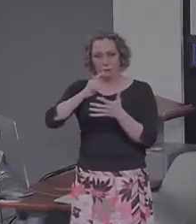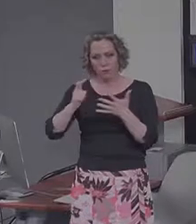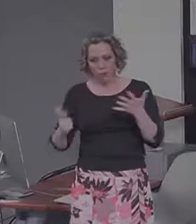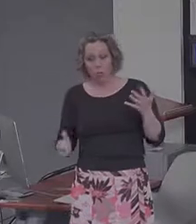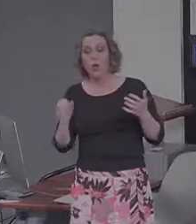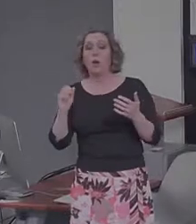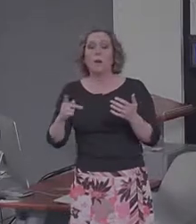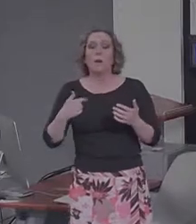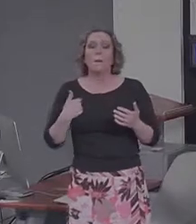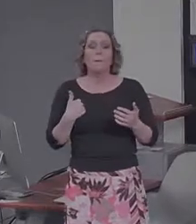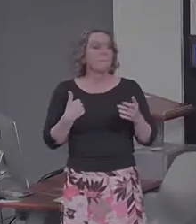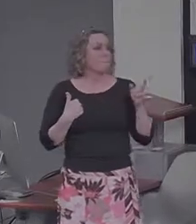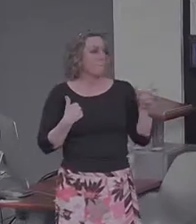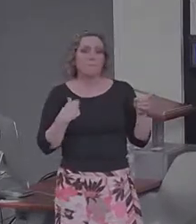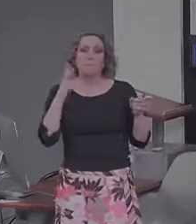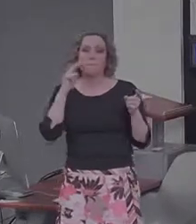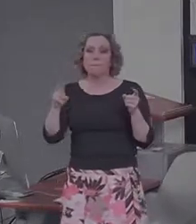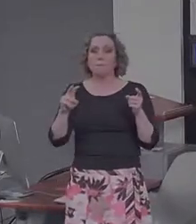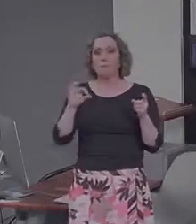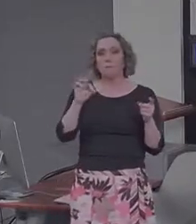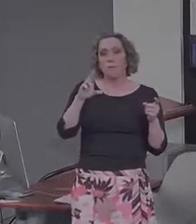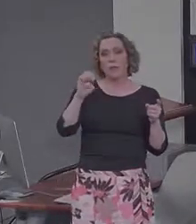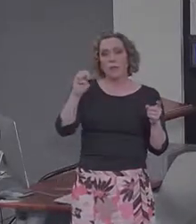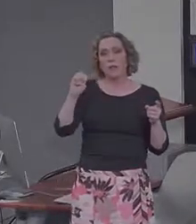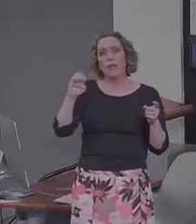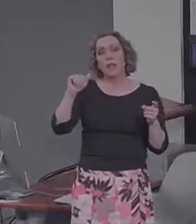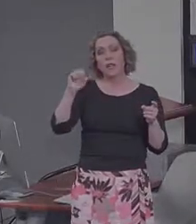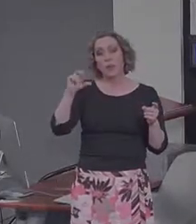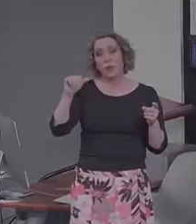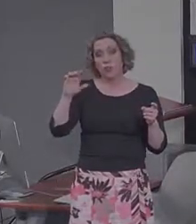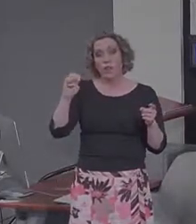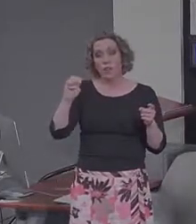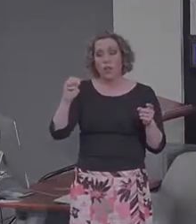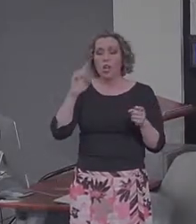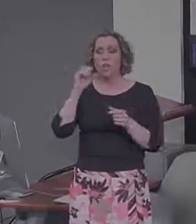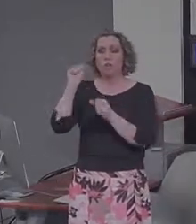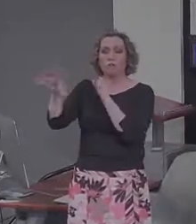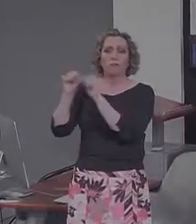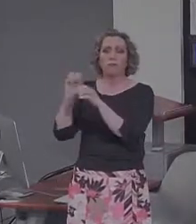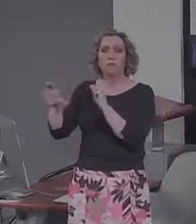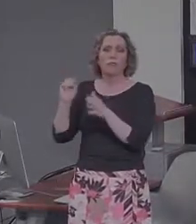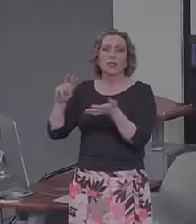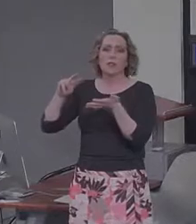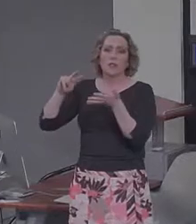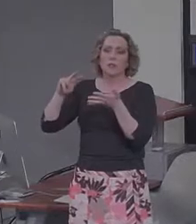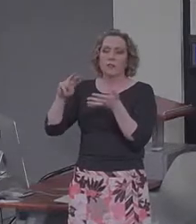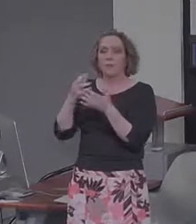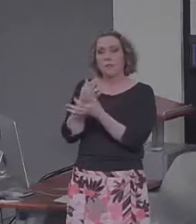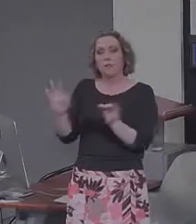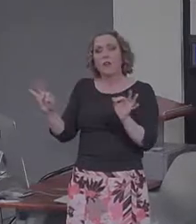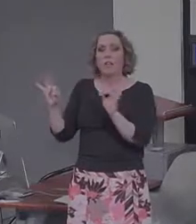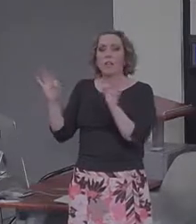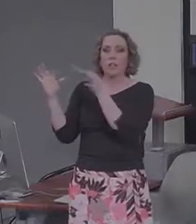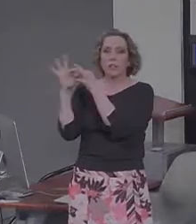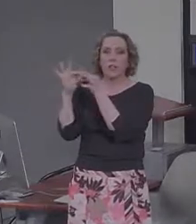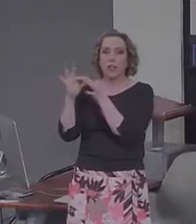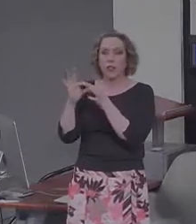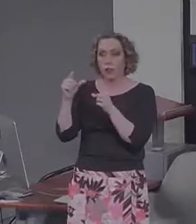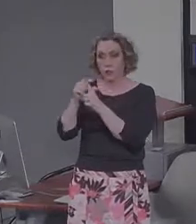Okay, so let's look at the free associate data first. This is where you're just generating free associates through a word cue. And what you can